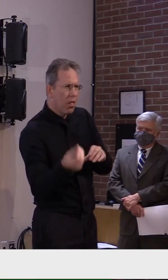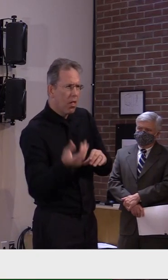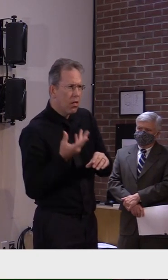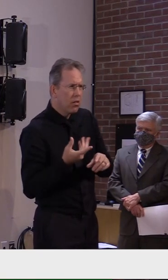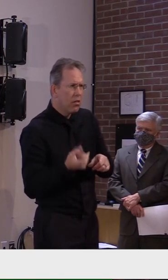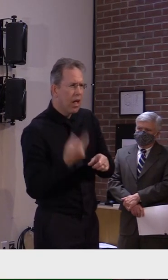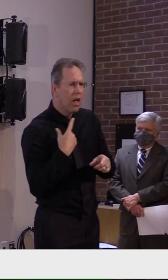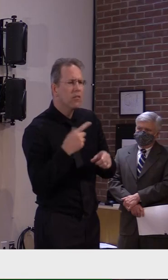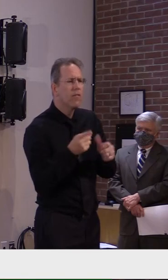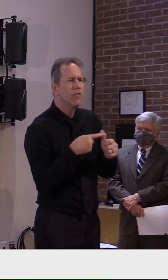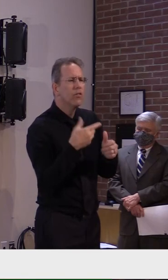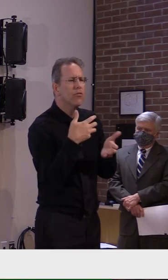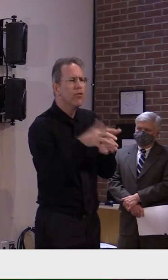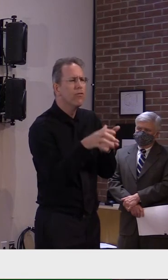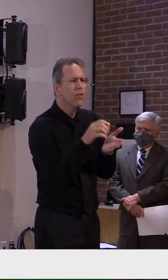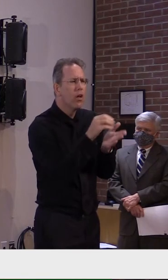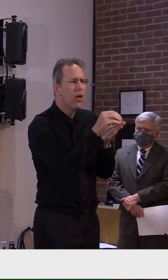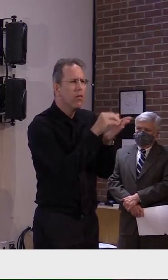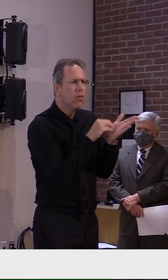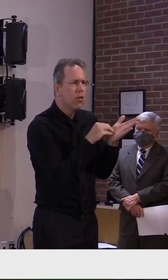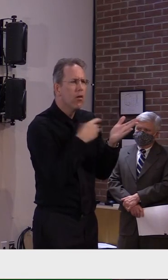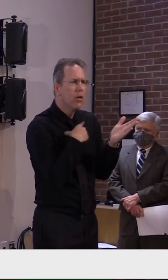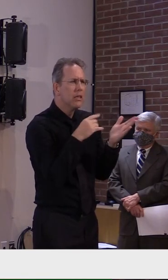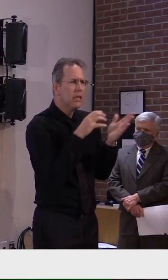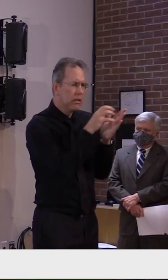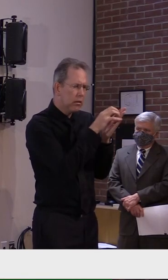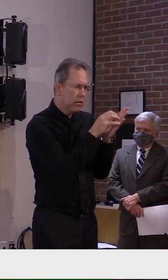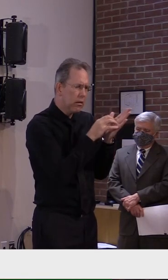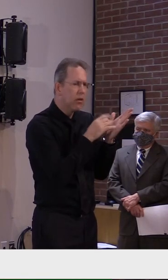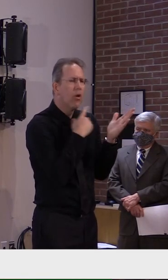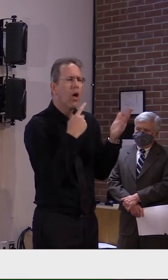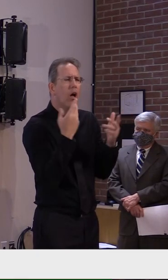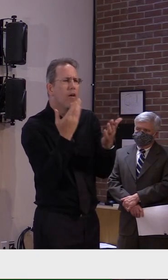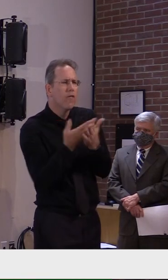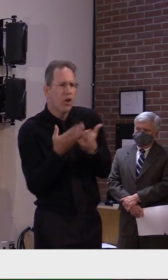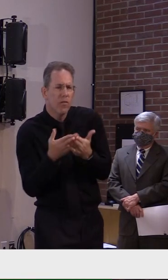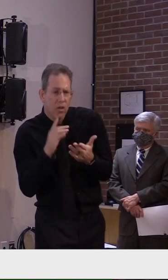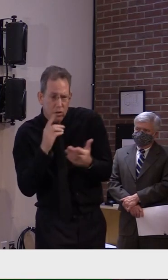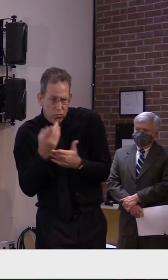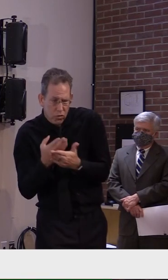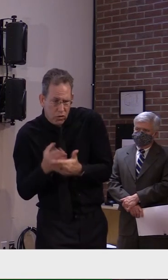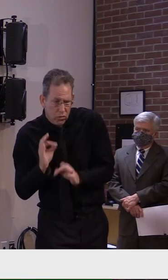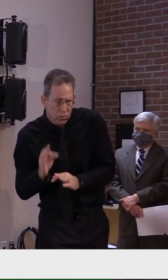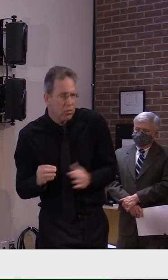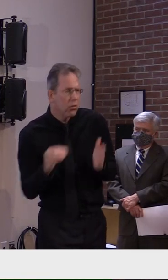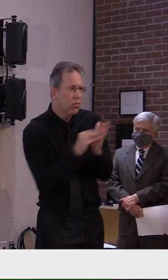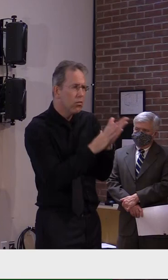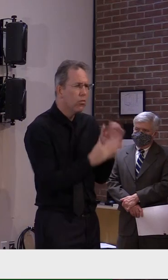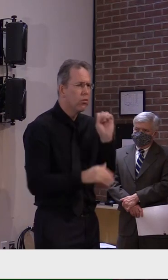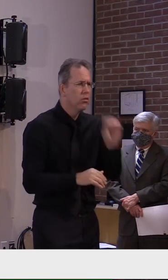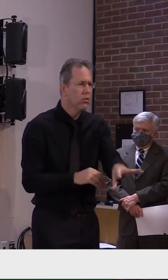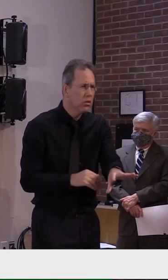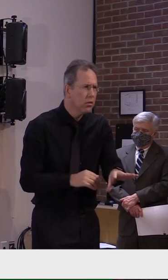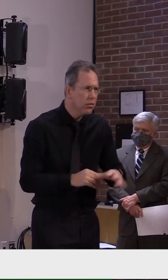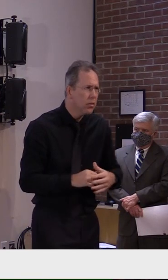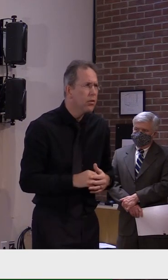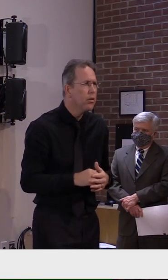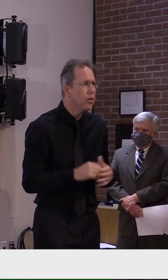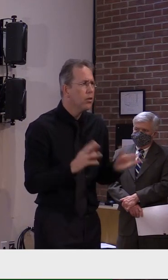When we're talking, you know, 156 situations, fortunately,